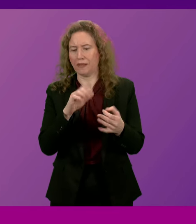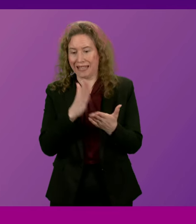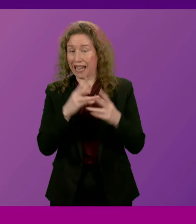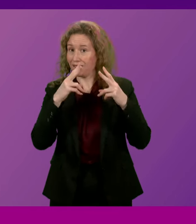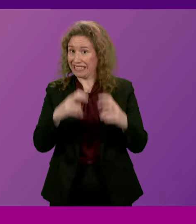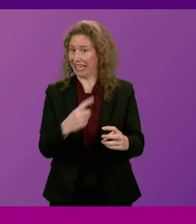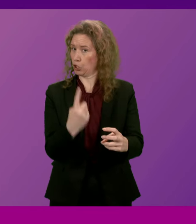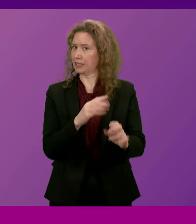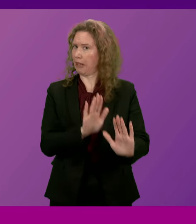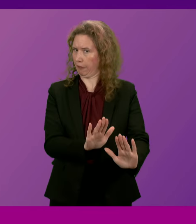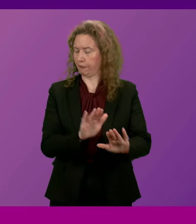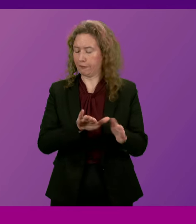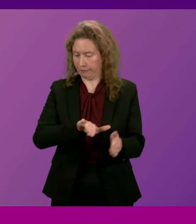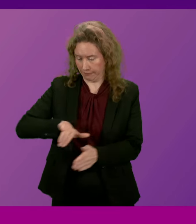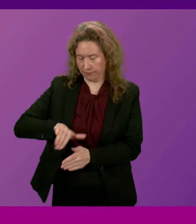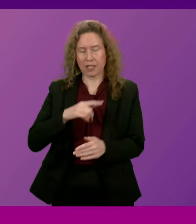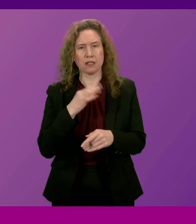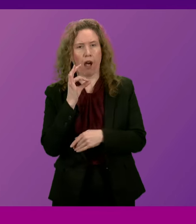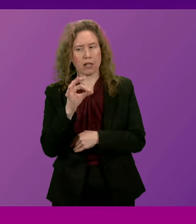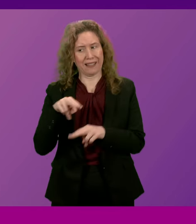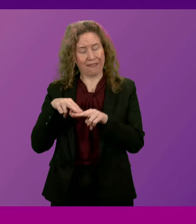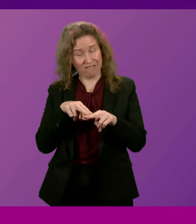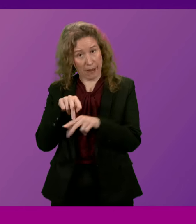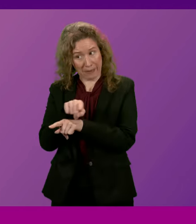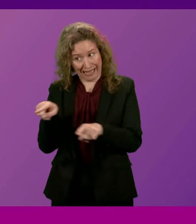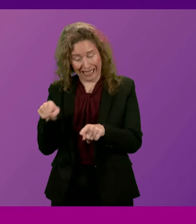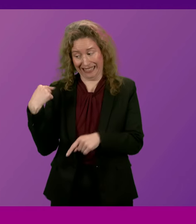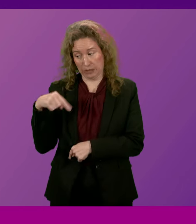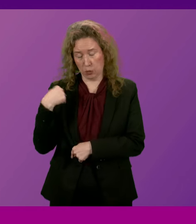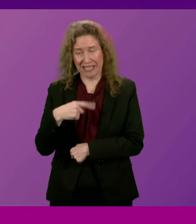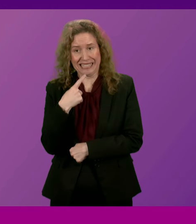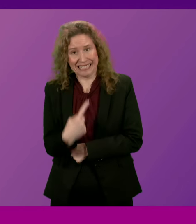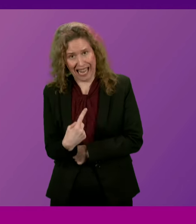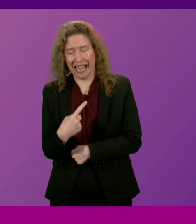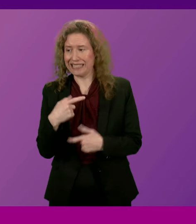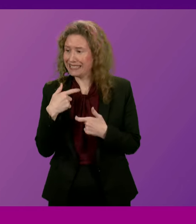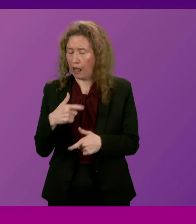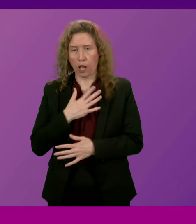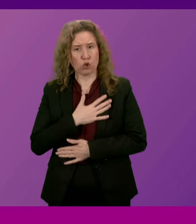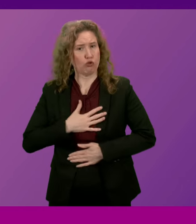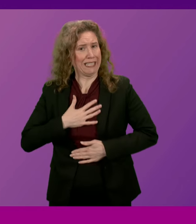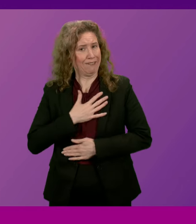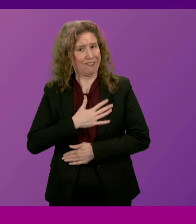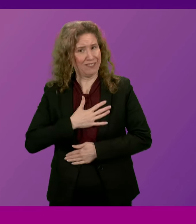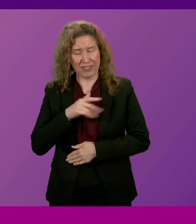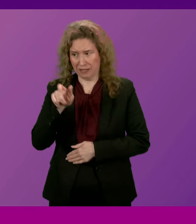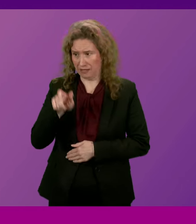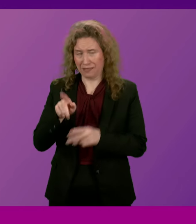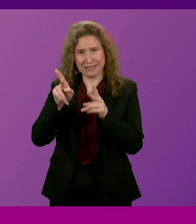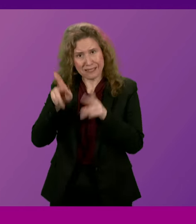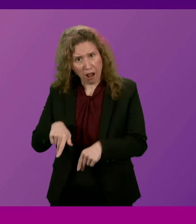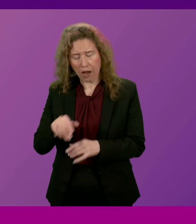investigation. It's asking about the comments of a family this week, a family still grieving the loss in horrific